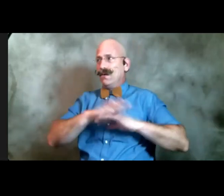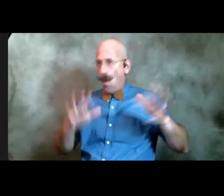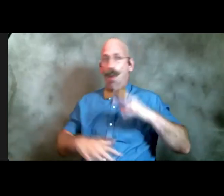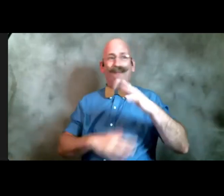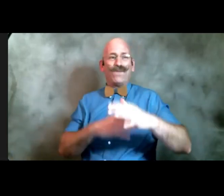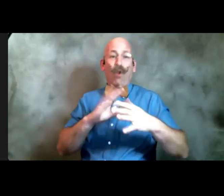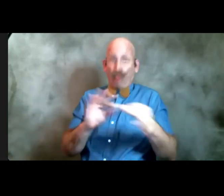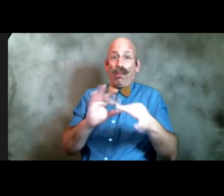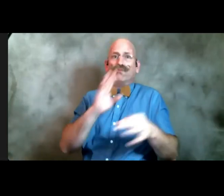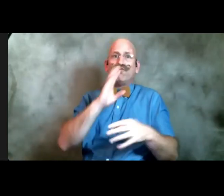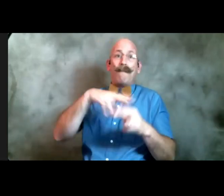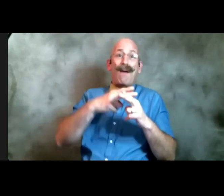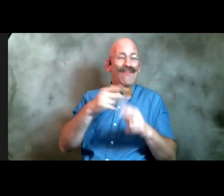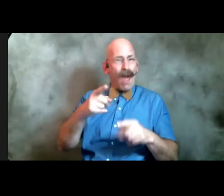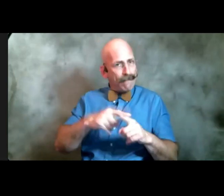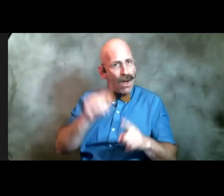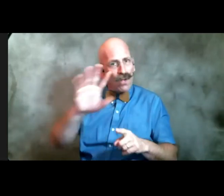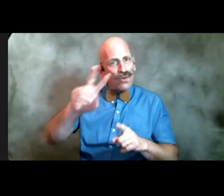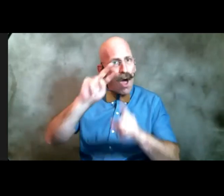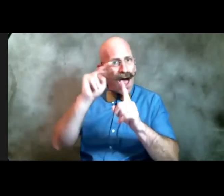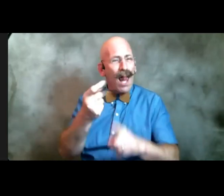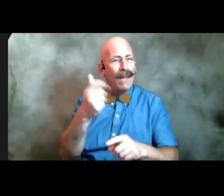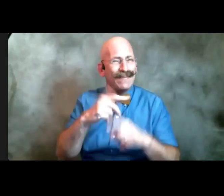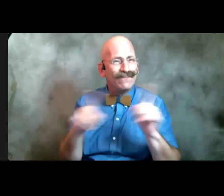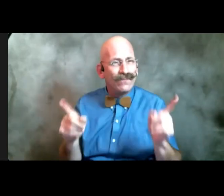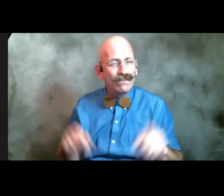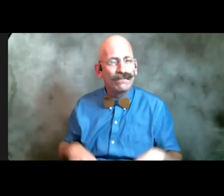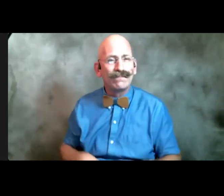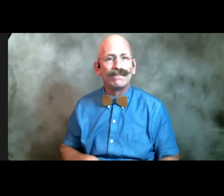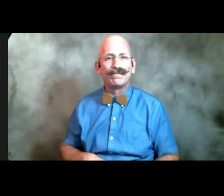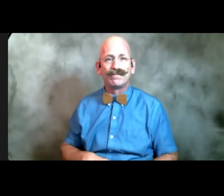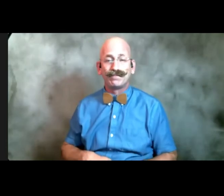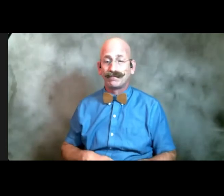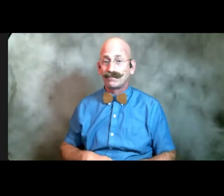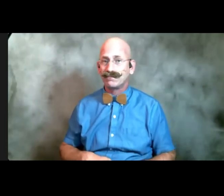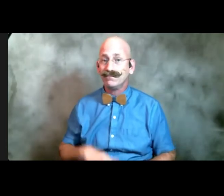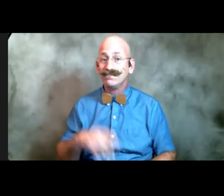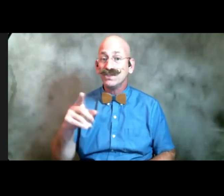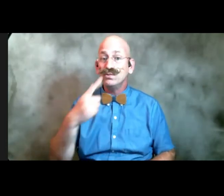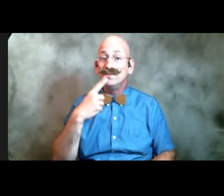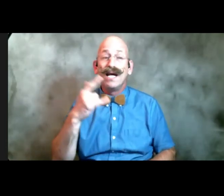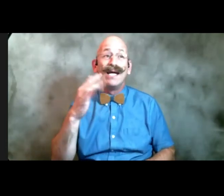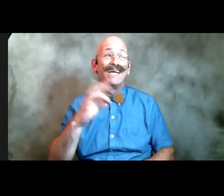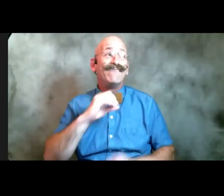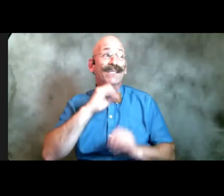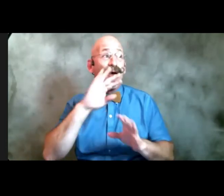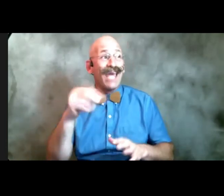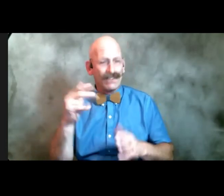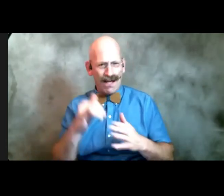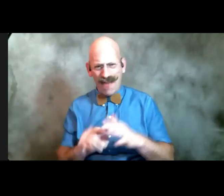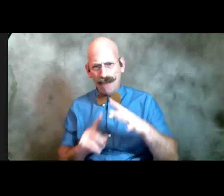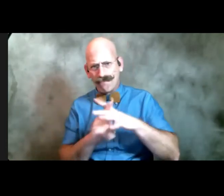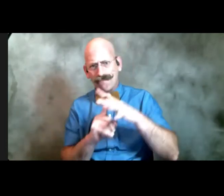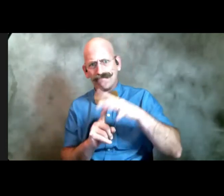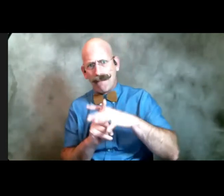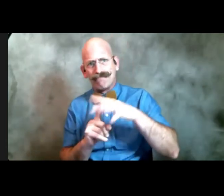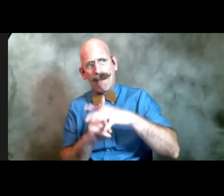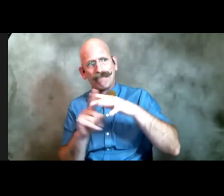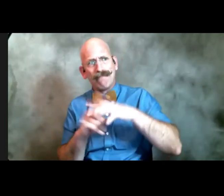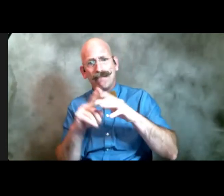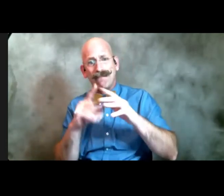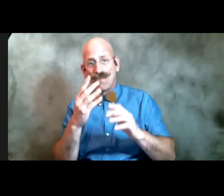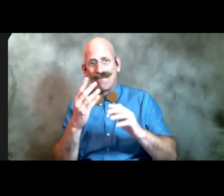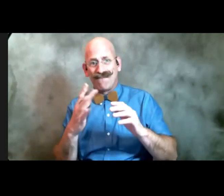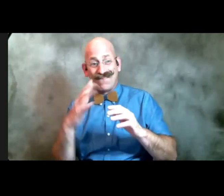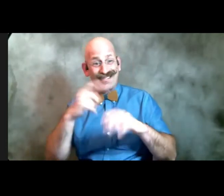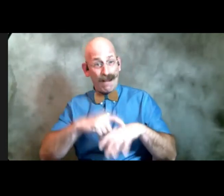taken an angle it's a bit different uh you've said by the way if nothing else repeats like three times or four times so create sections